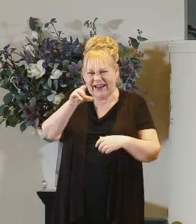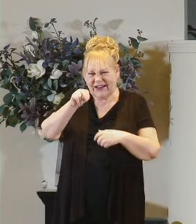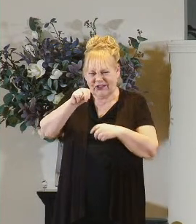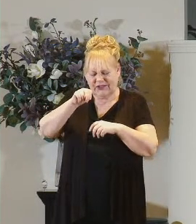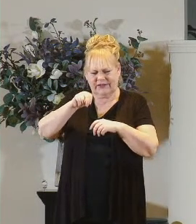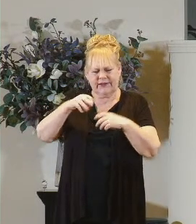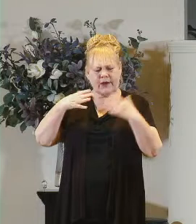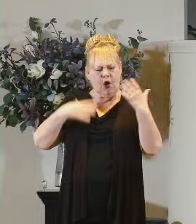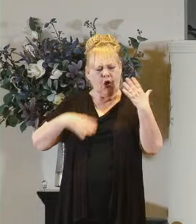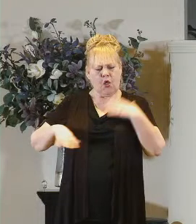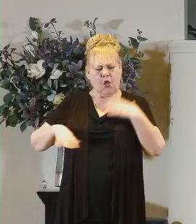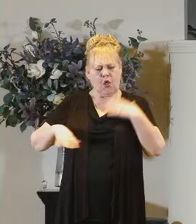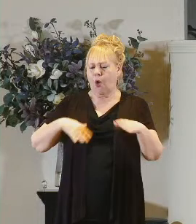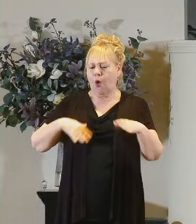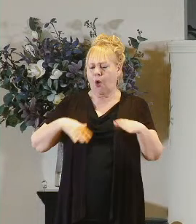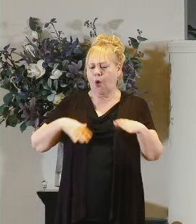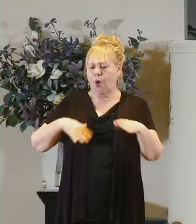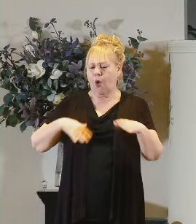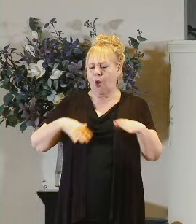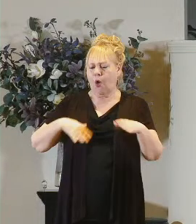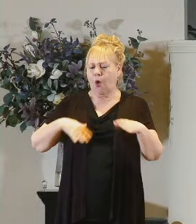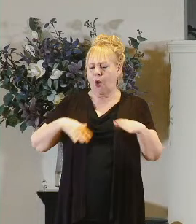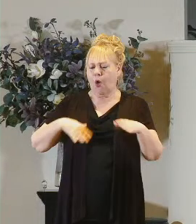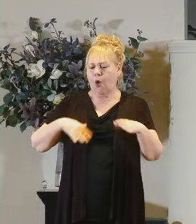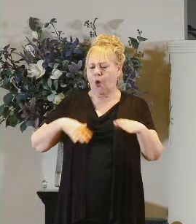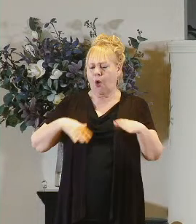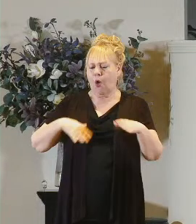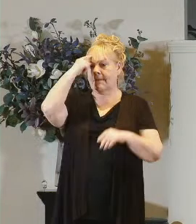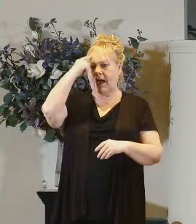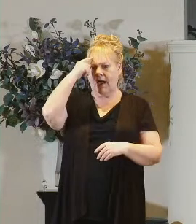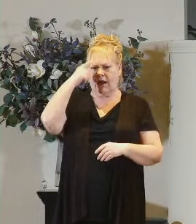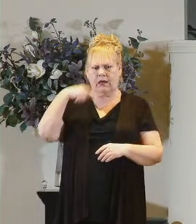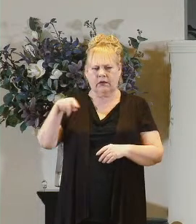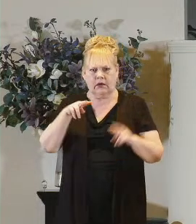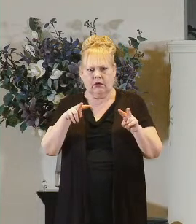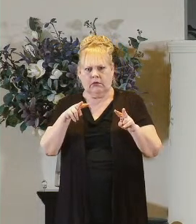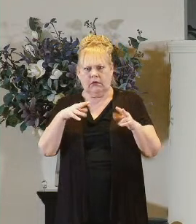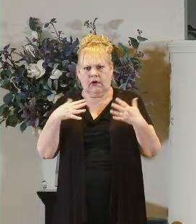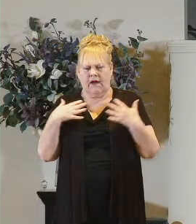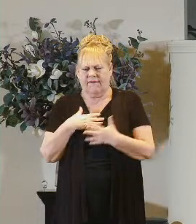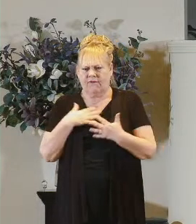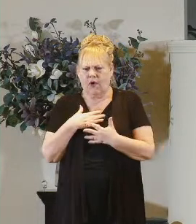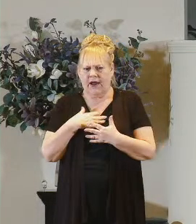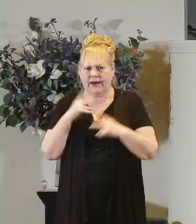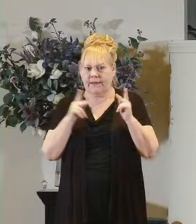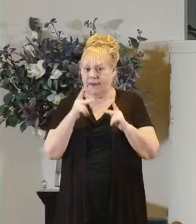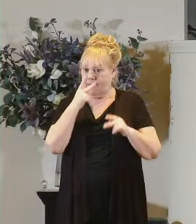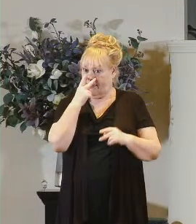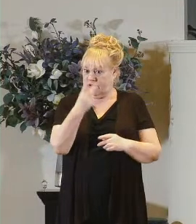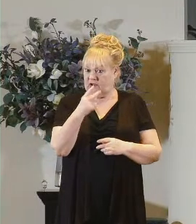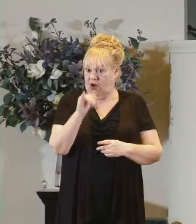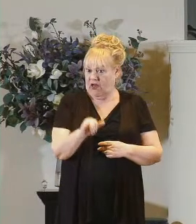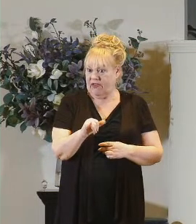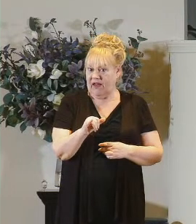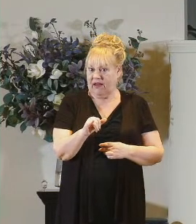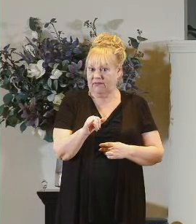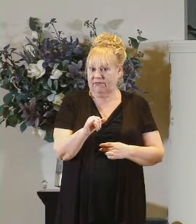clothed and in his right mind and they were afraid and those who had seen it